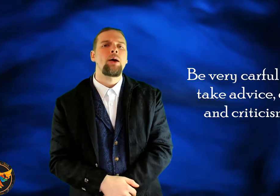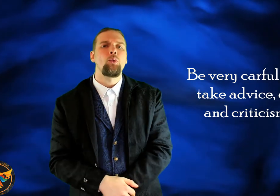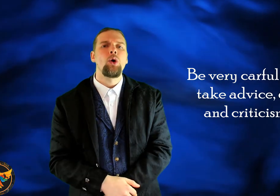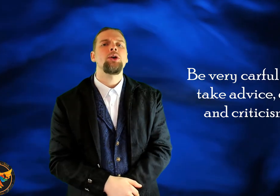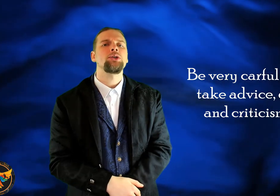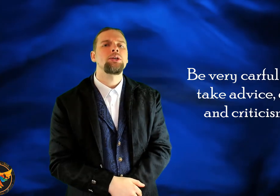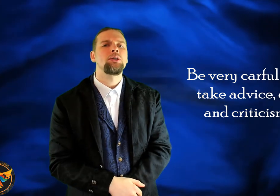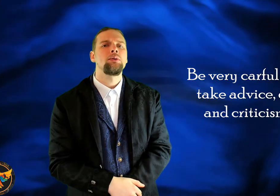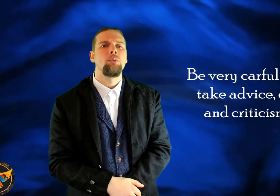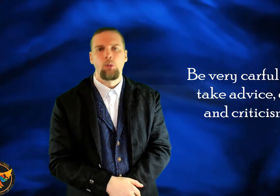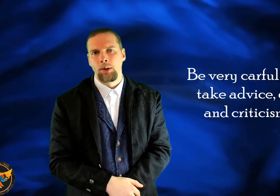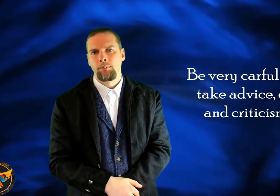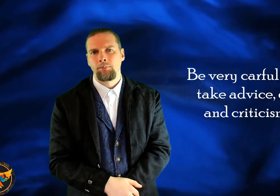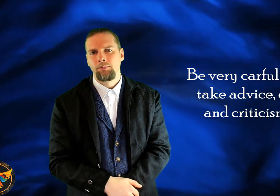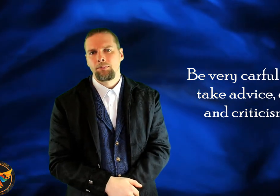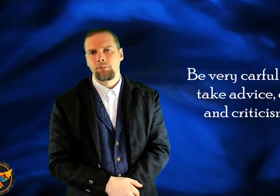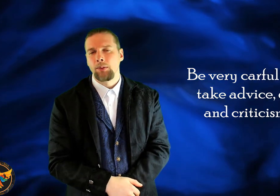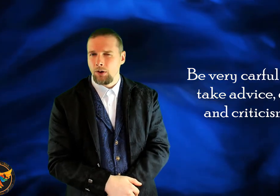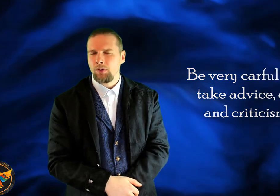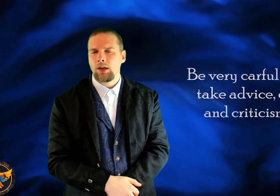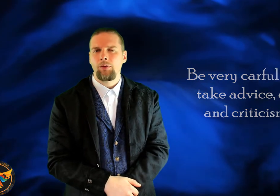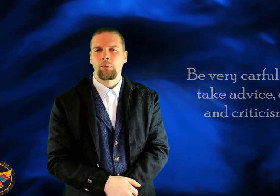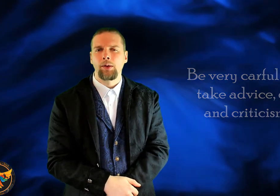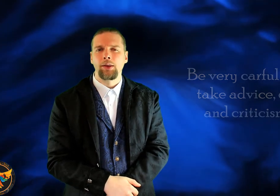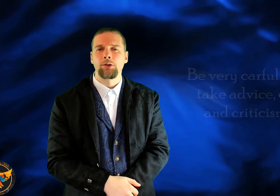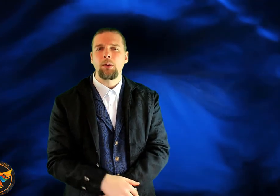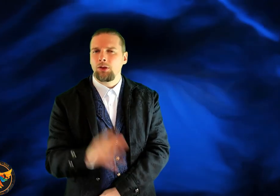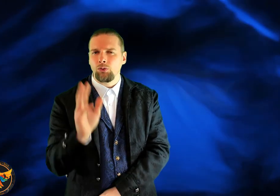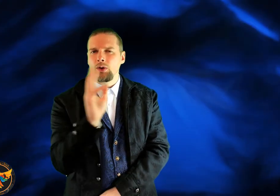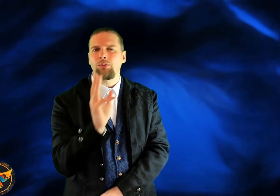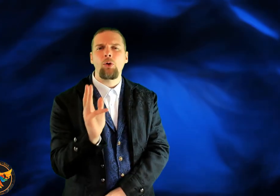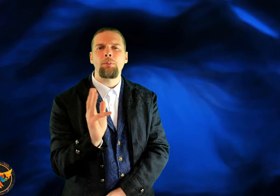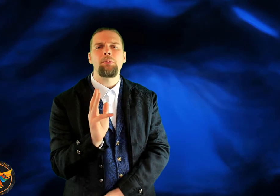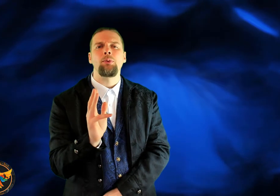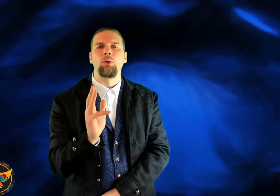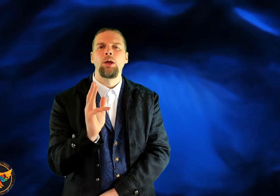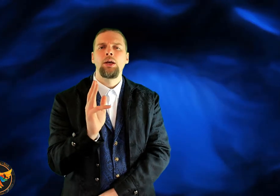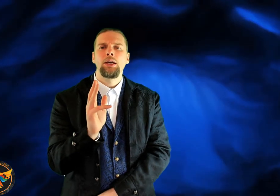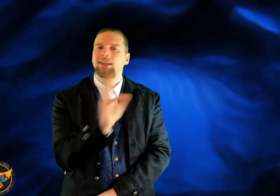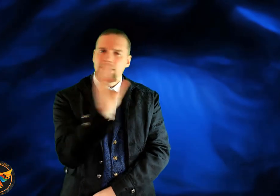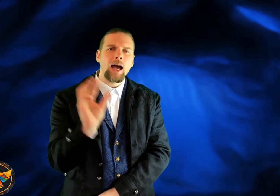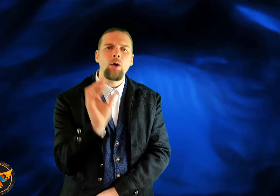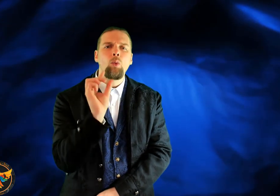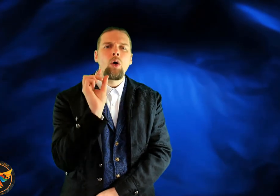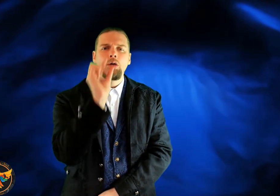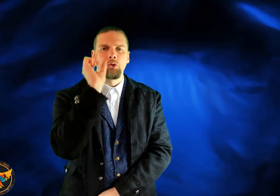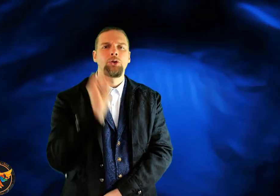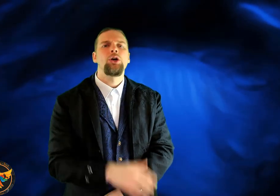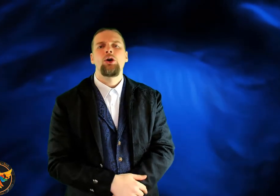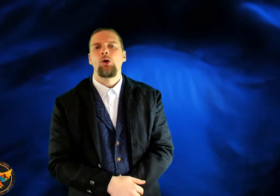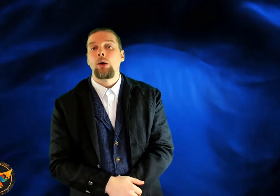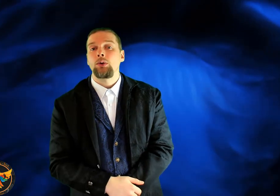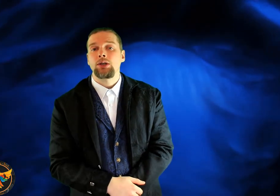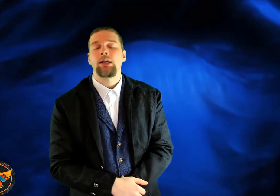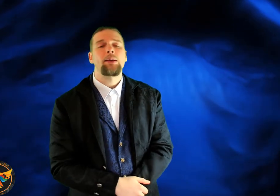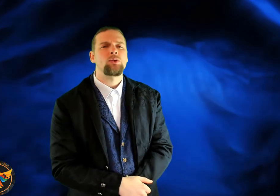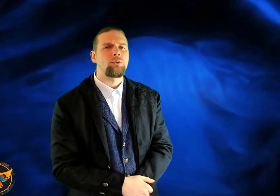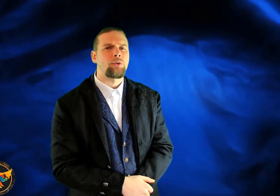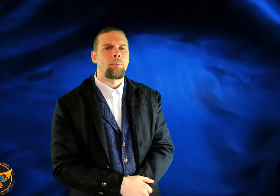my worst moment. I'm very, very careful about that. There's maybe three or four people in the entire world who I would take counsel from.